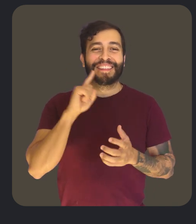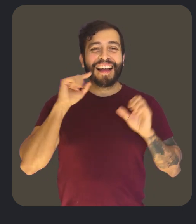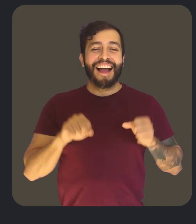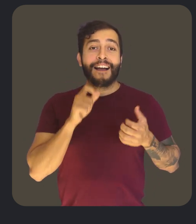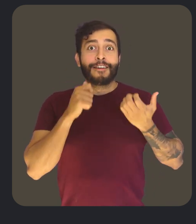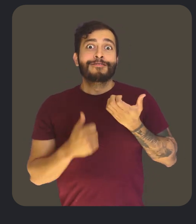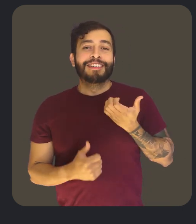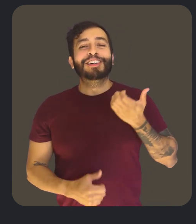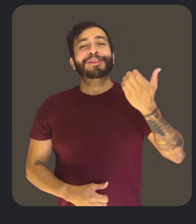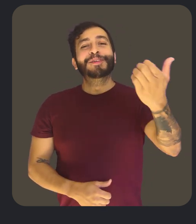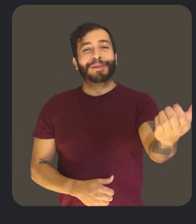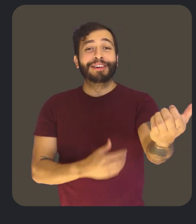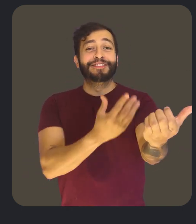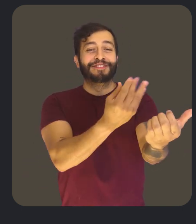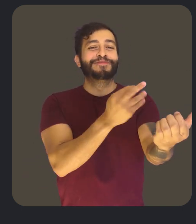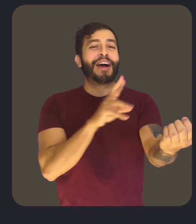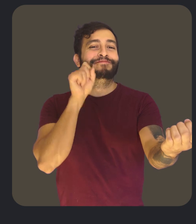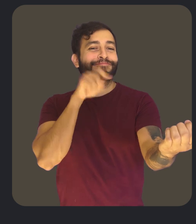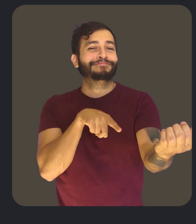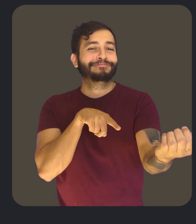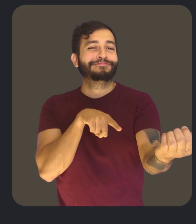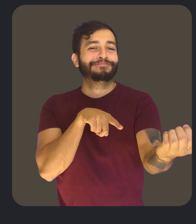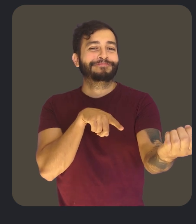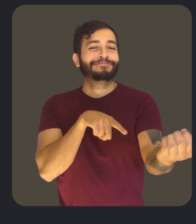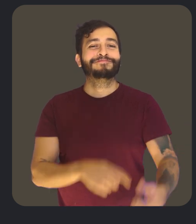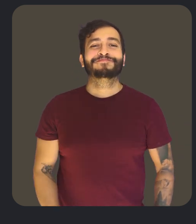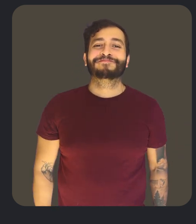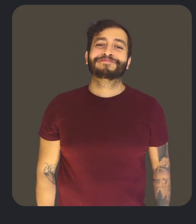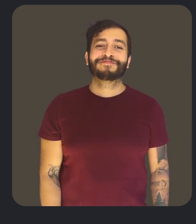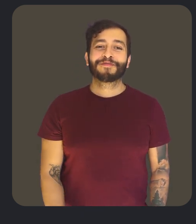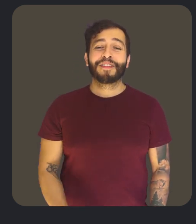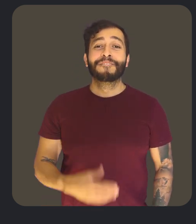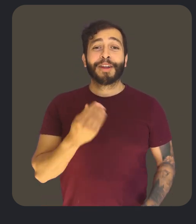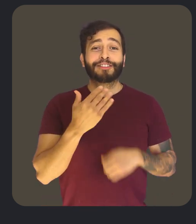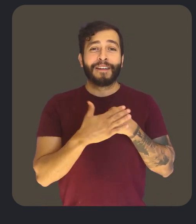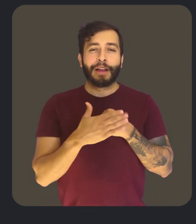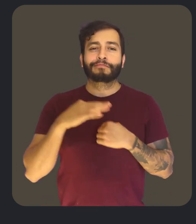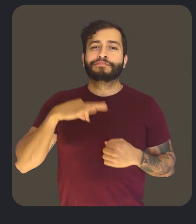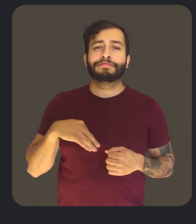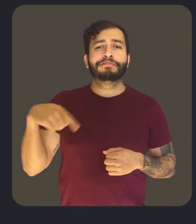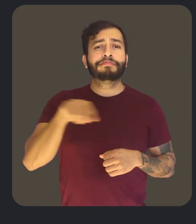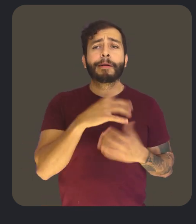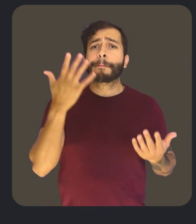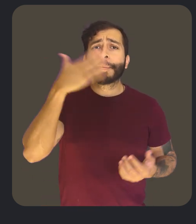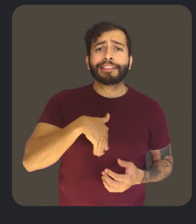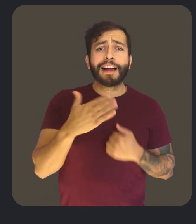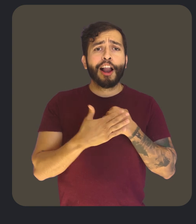allow deaf users to keep their phone at a distance and still receive notifications. Flash notifications are also helpful for anyone who